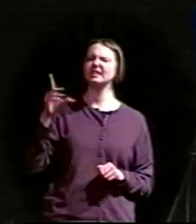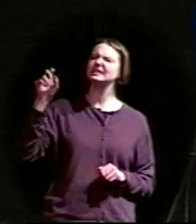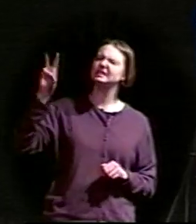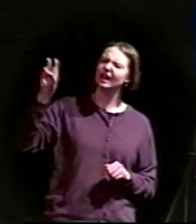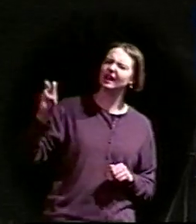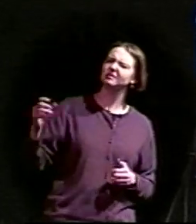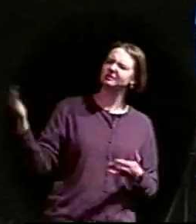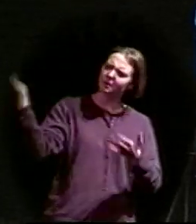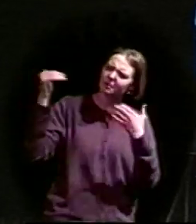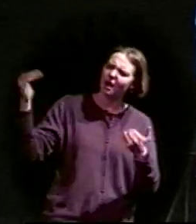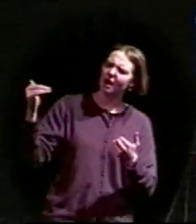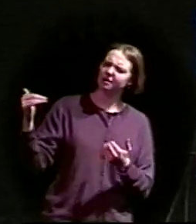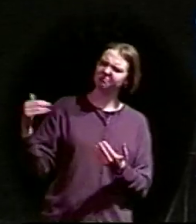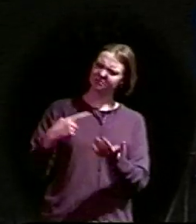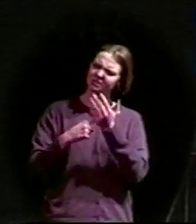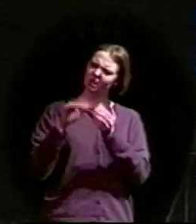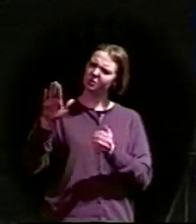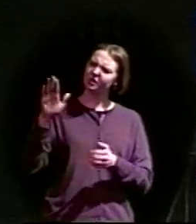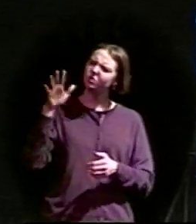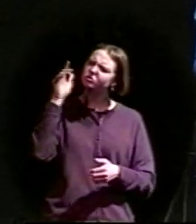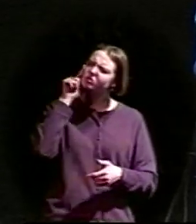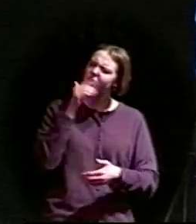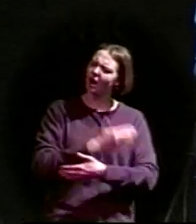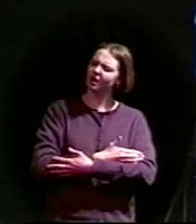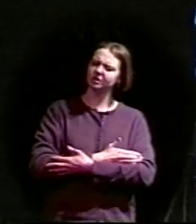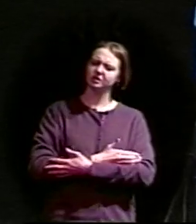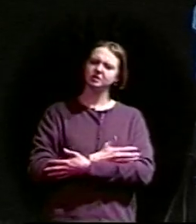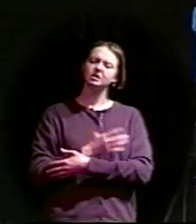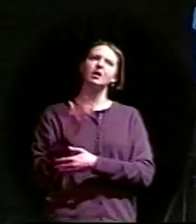Speak to your daughter. She's staying out all night, sleeping all day. It's shameful.